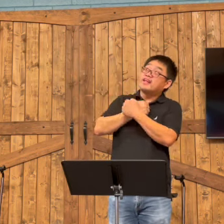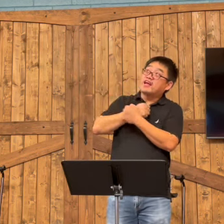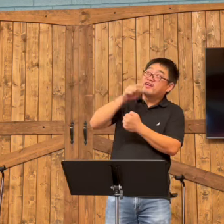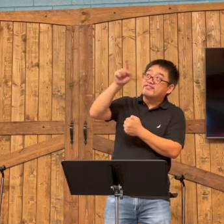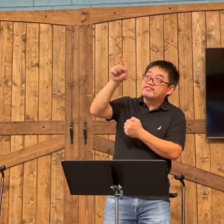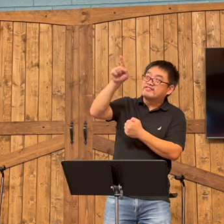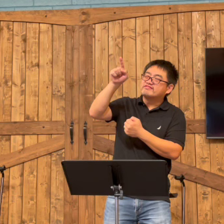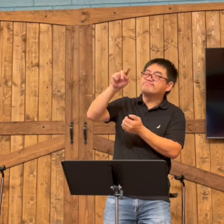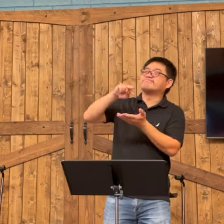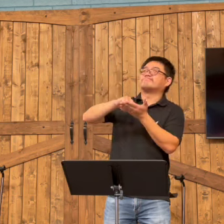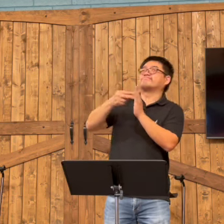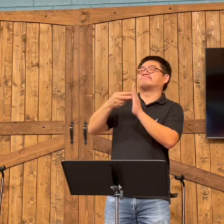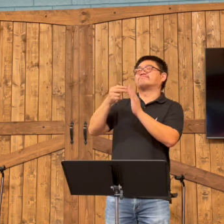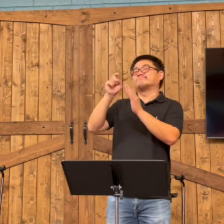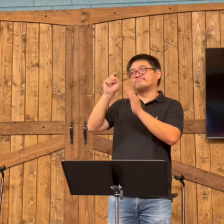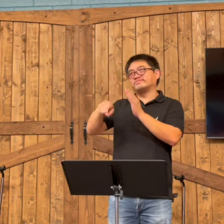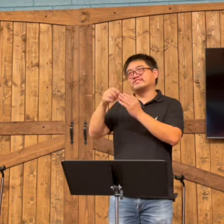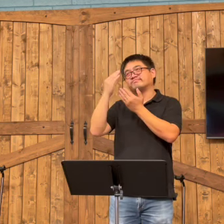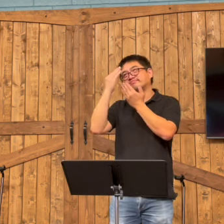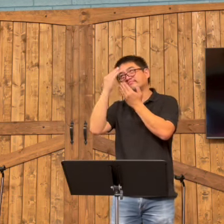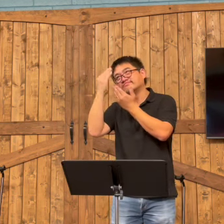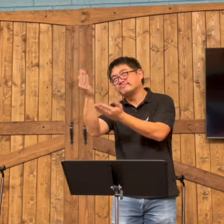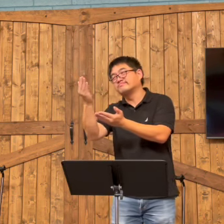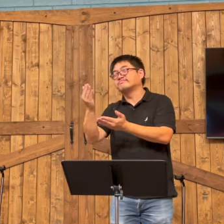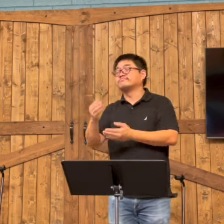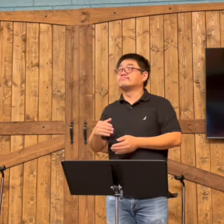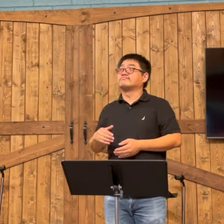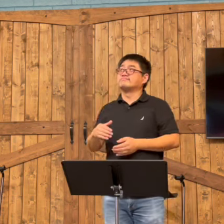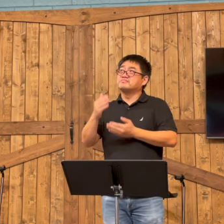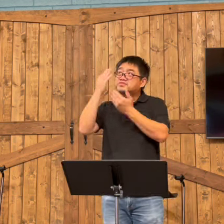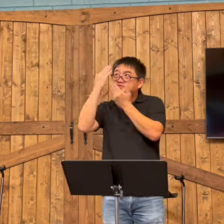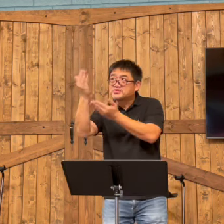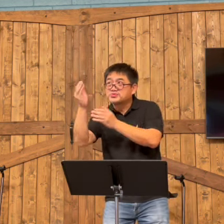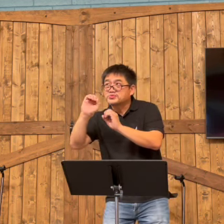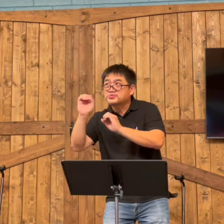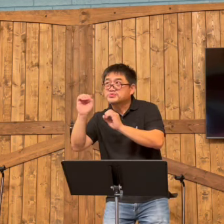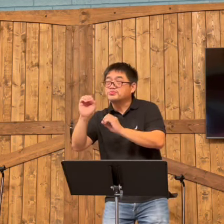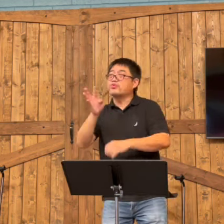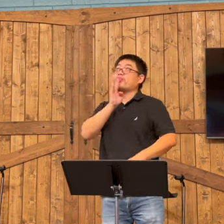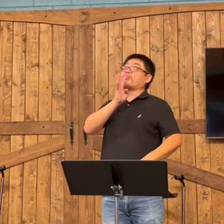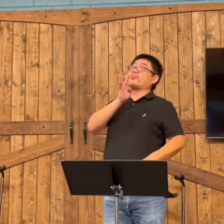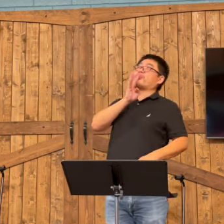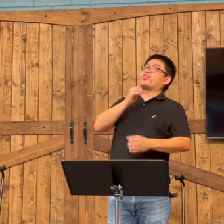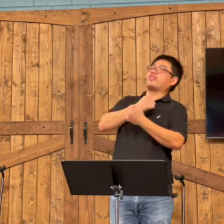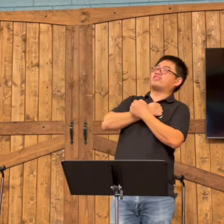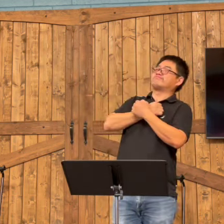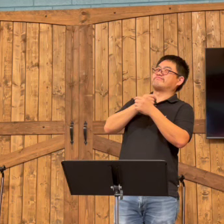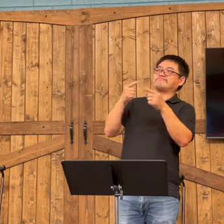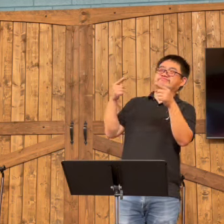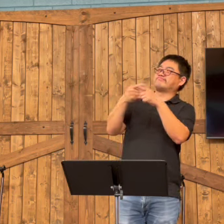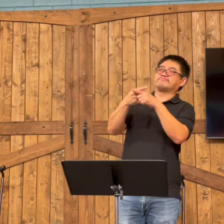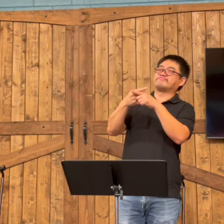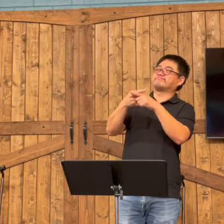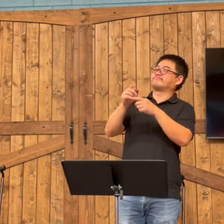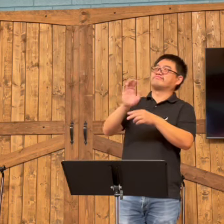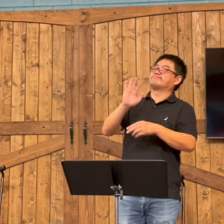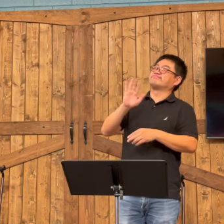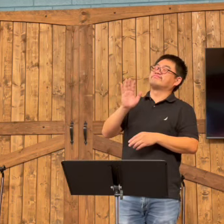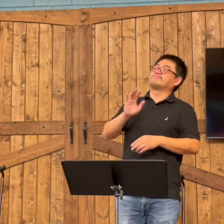that. Help us to remember that if we love you, we need to obey you. And if we don't obey, that means we